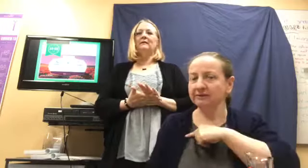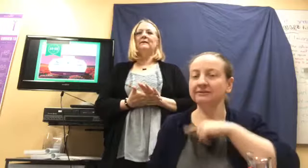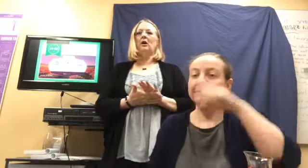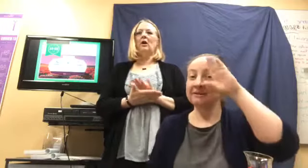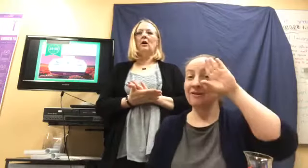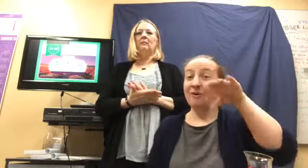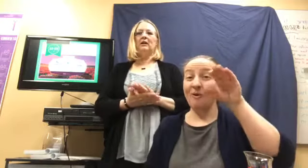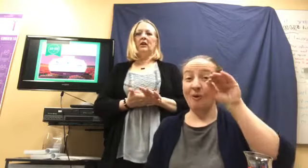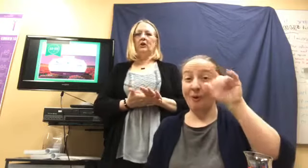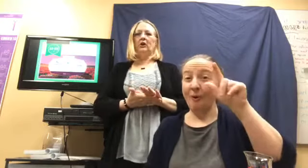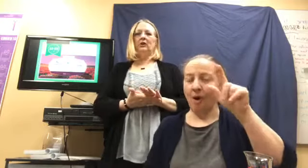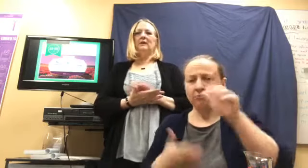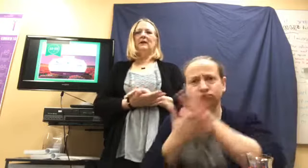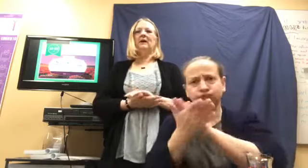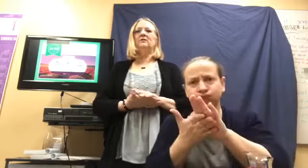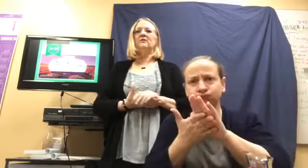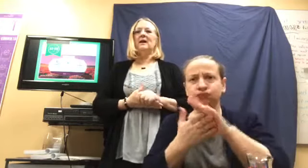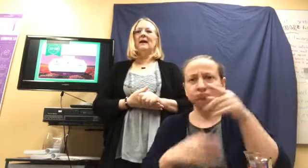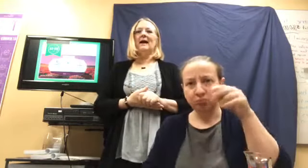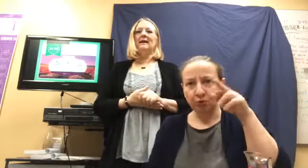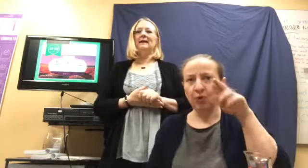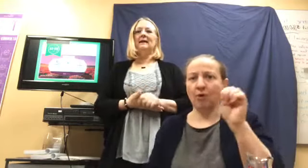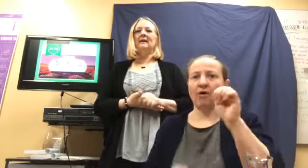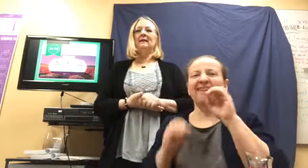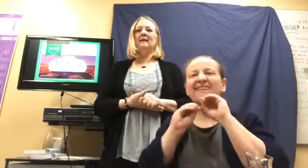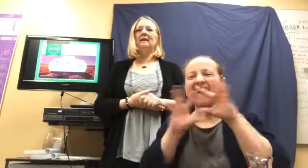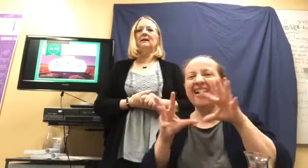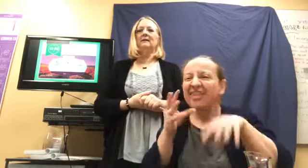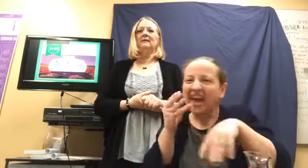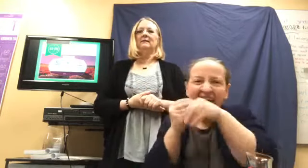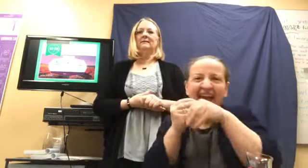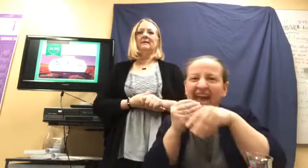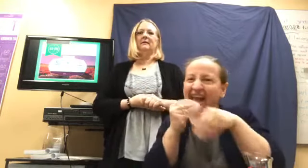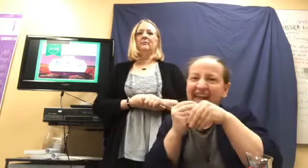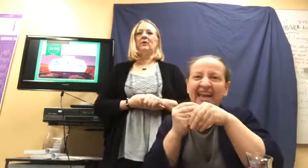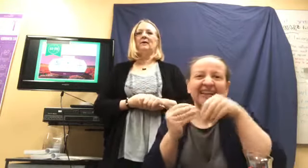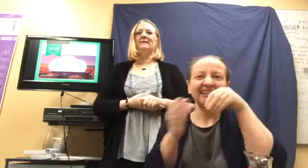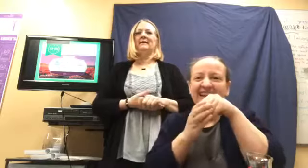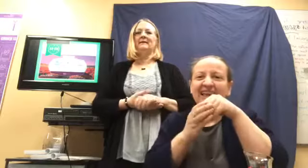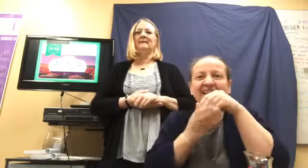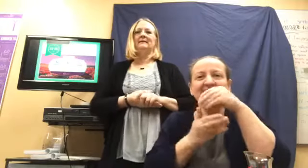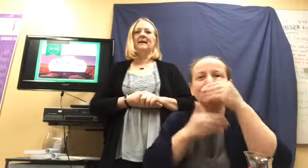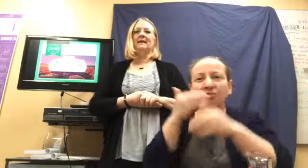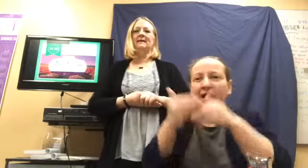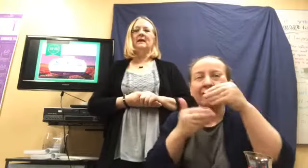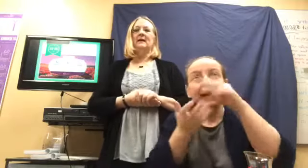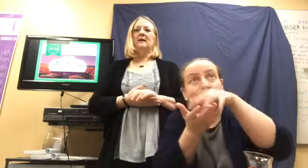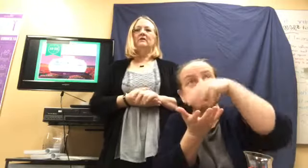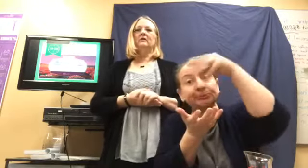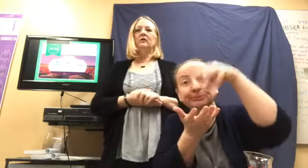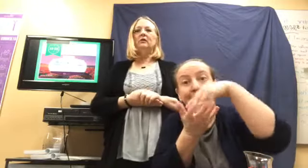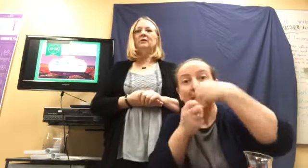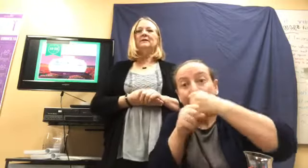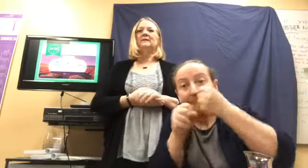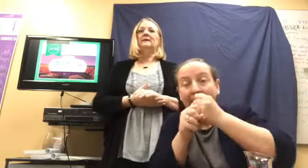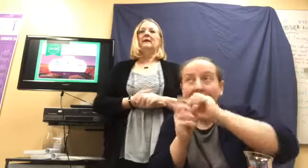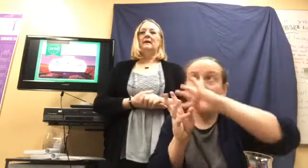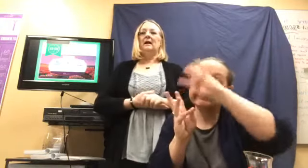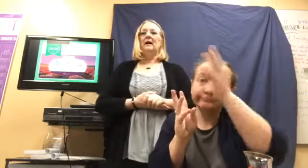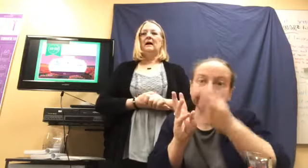are pure. They do not add anything in the distilling process that dilutes, uh,